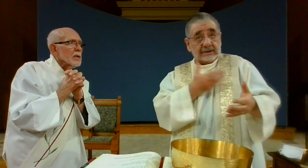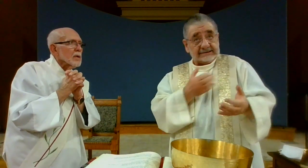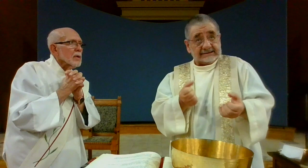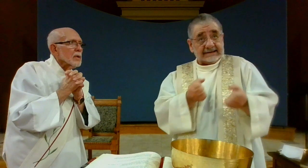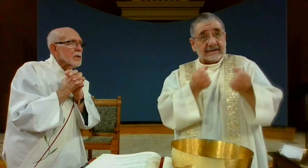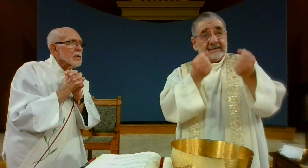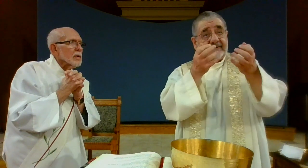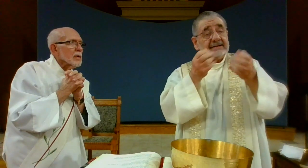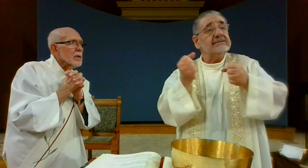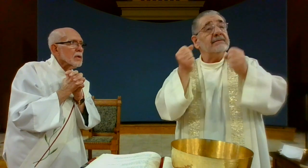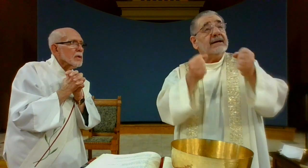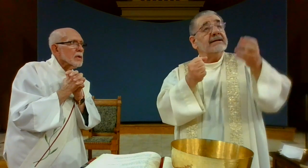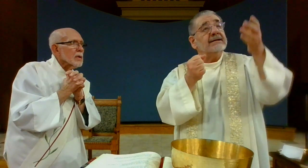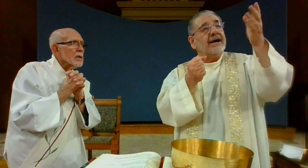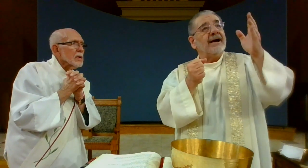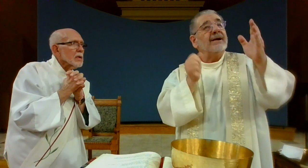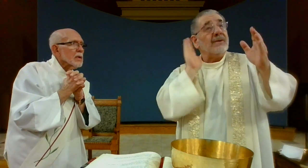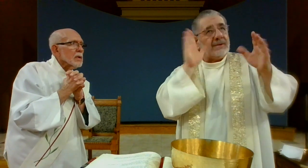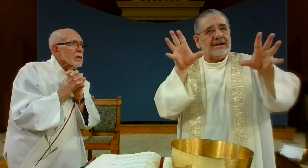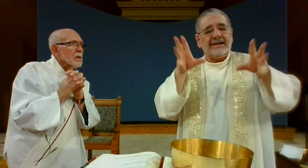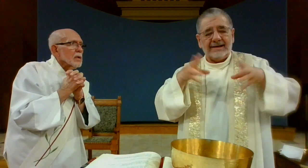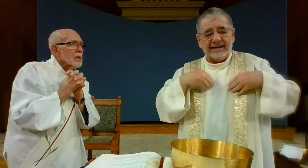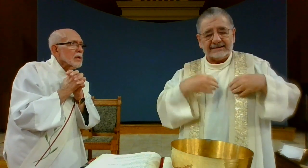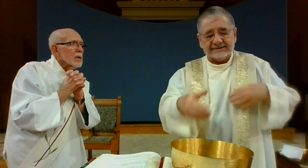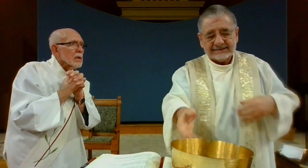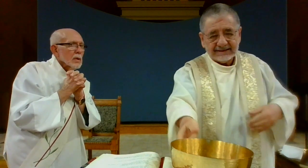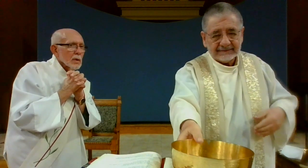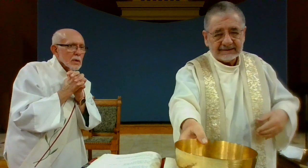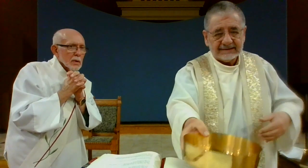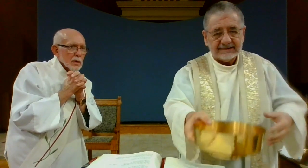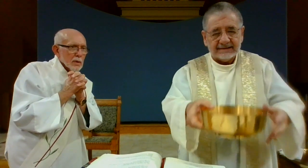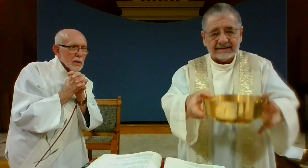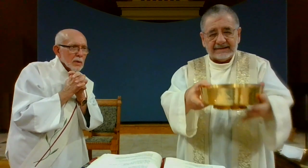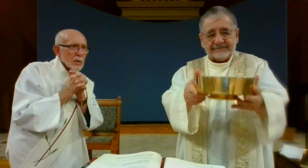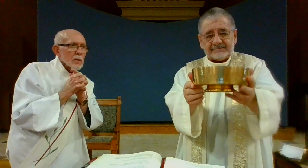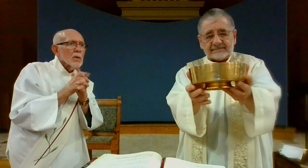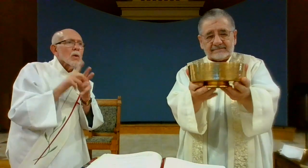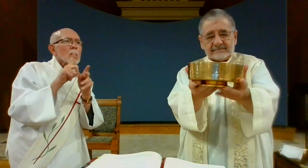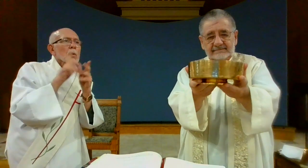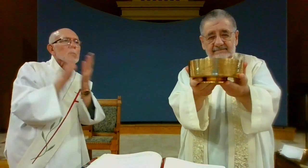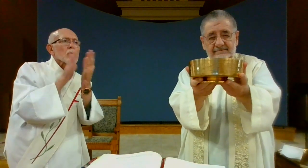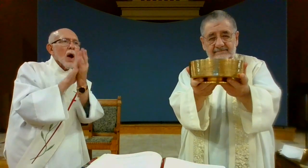Pray, brethren, that my sacrifice and yours may be acceptable to God, the Almighty Father.